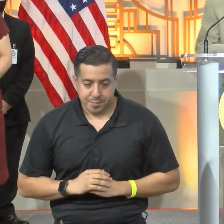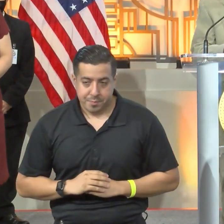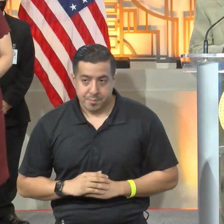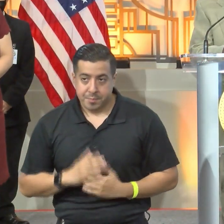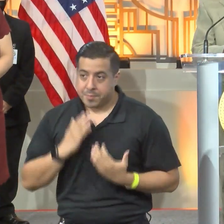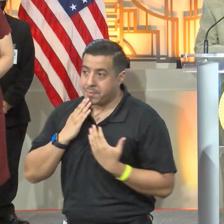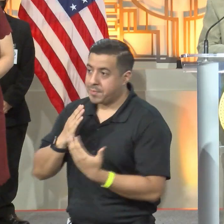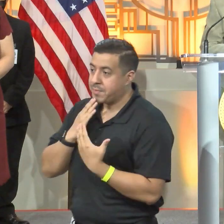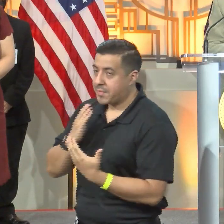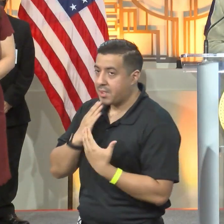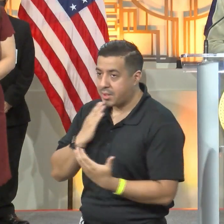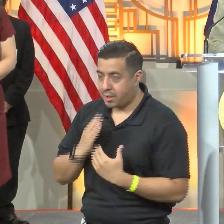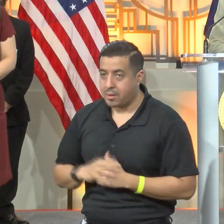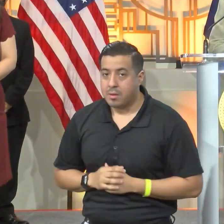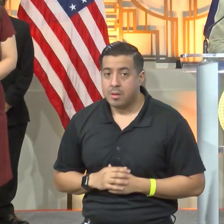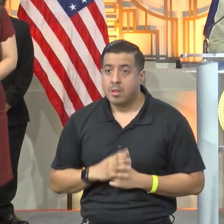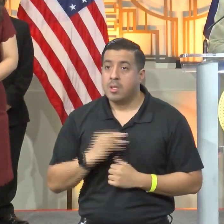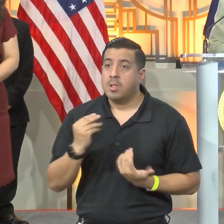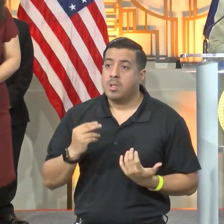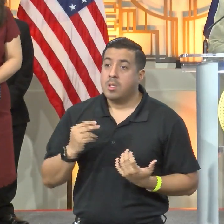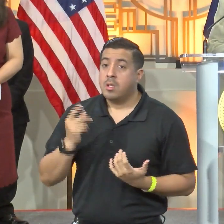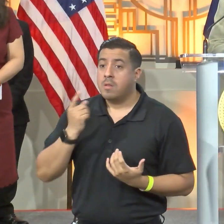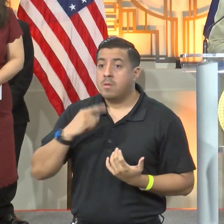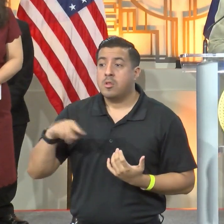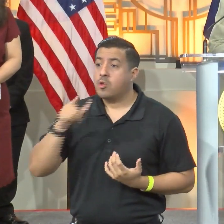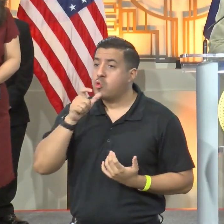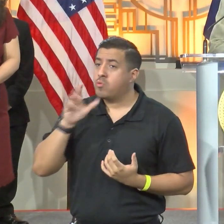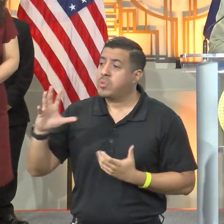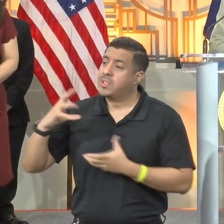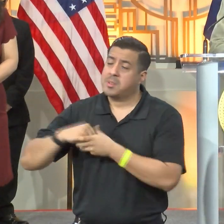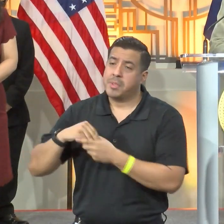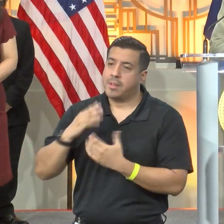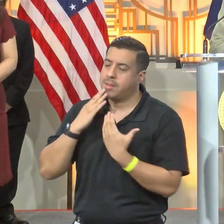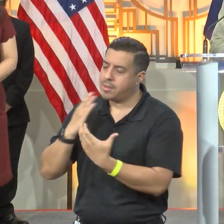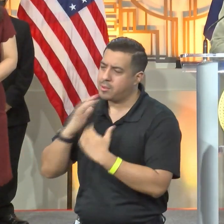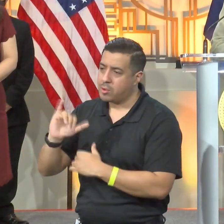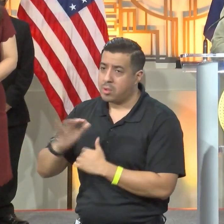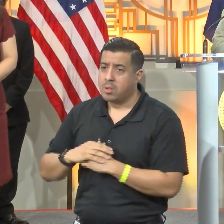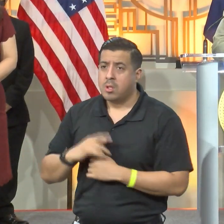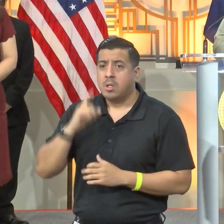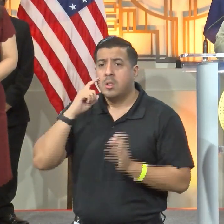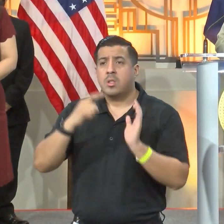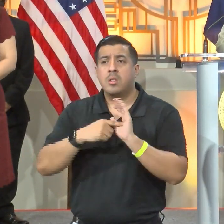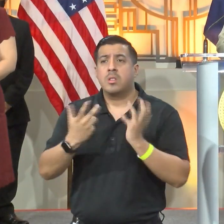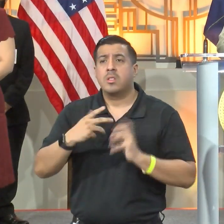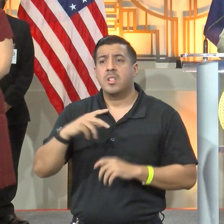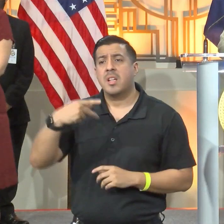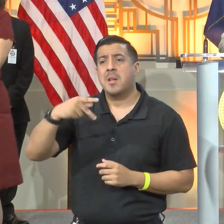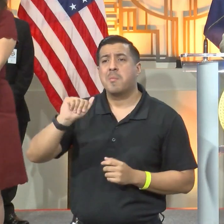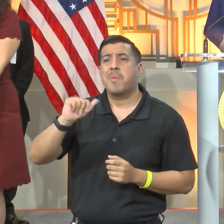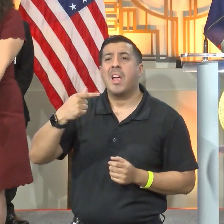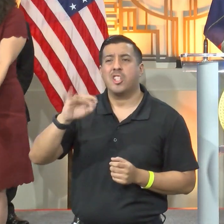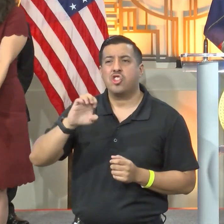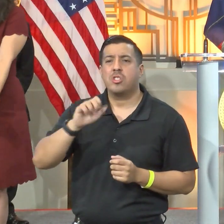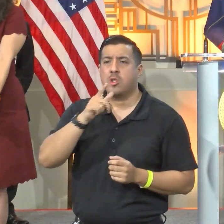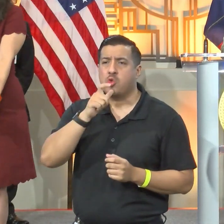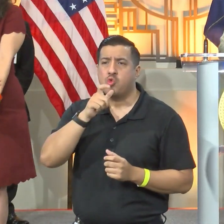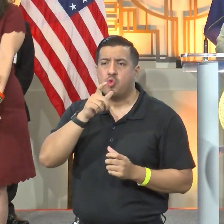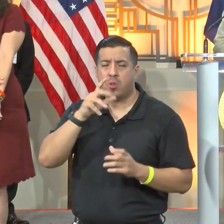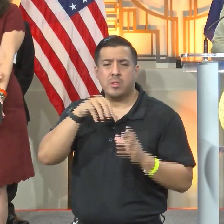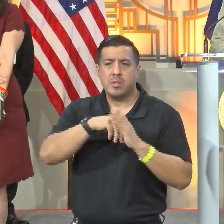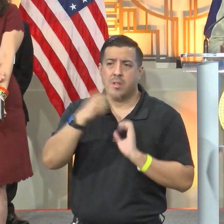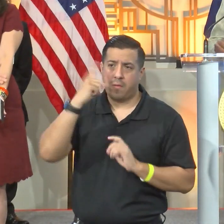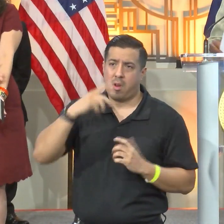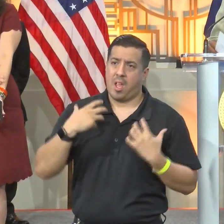Thank you, Carolyn, and for you all's participation. I also want to acknowledge Stephanie Nellins-Page, who is also a member of